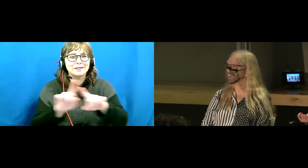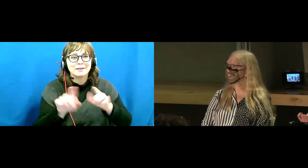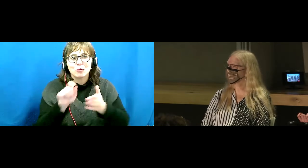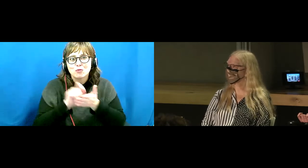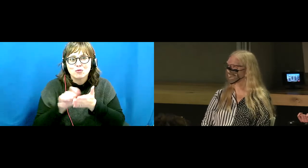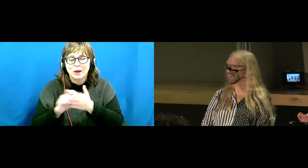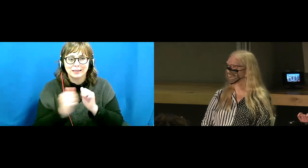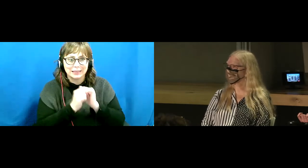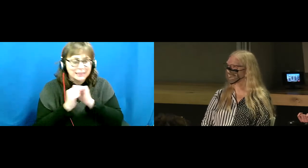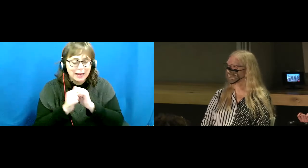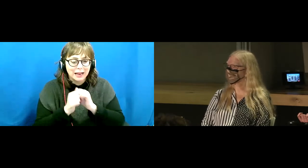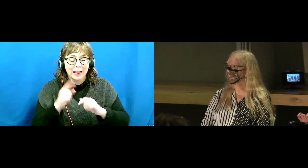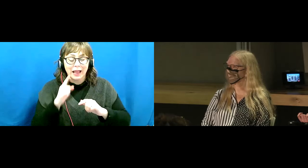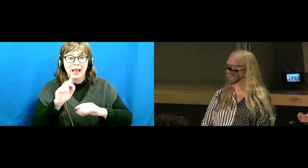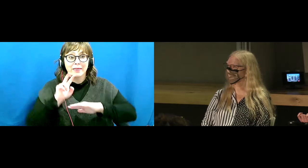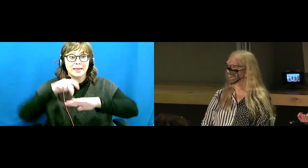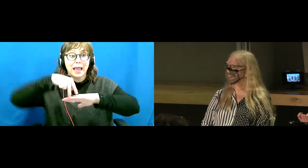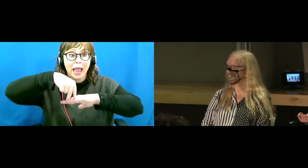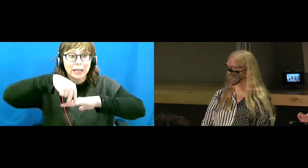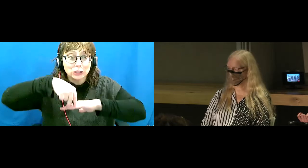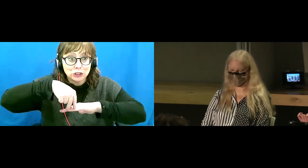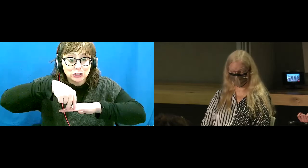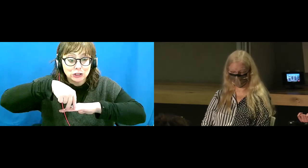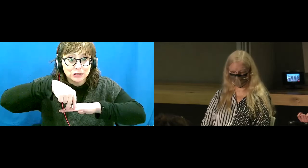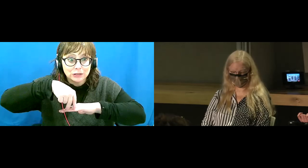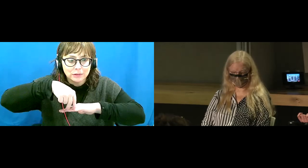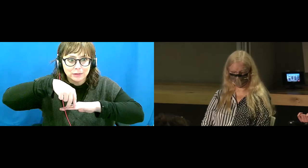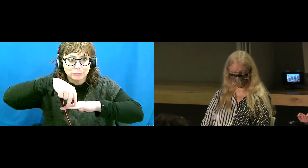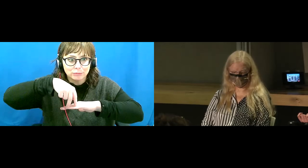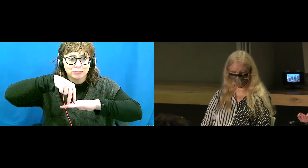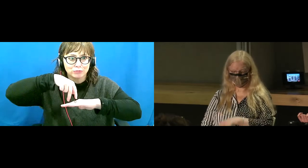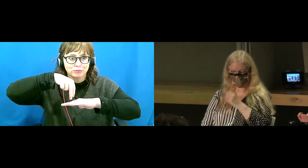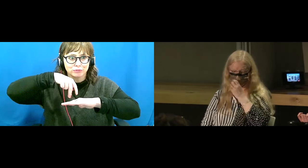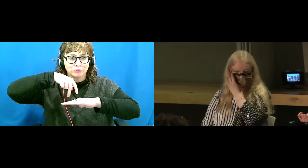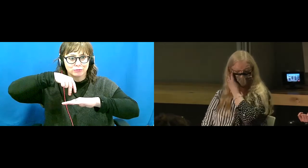from the edges. So thank you for the opportunity to speak to you tonight.